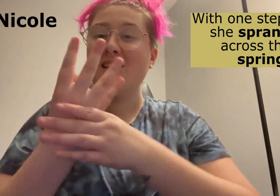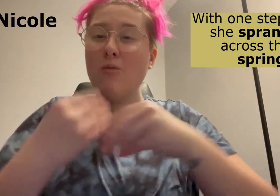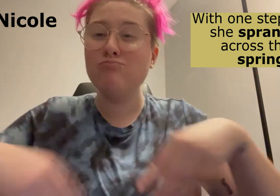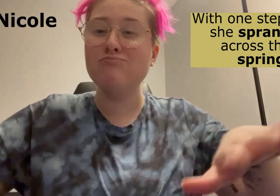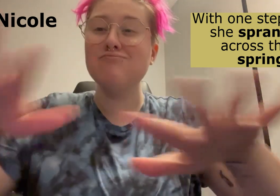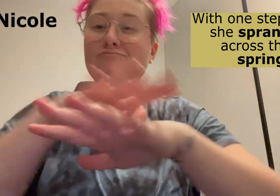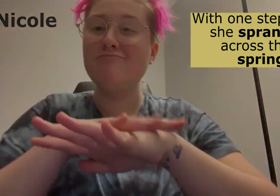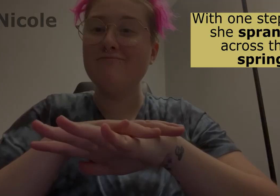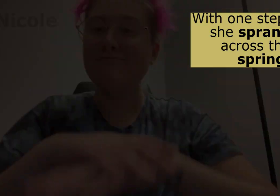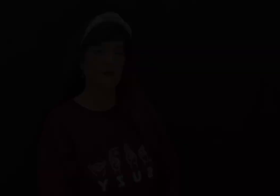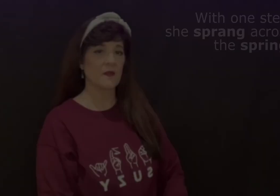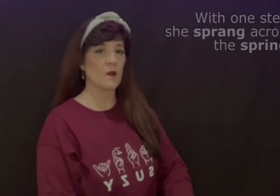spring to the other side.